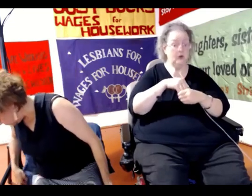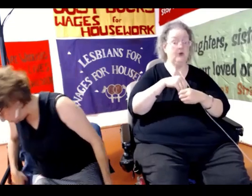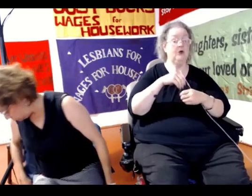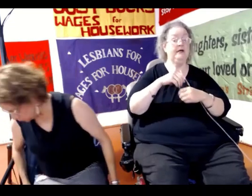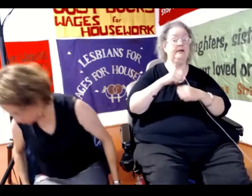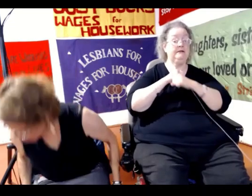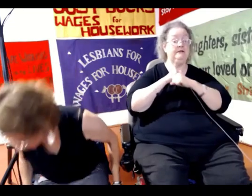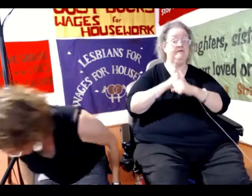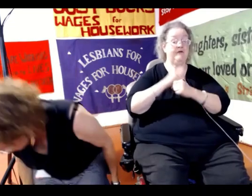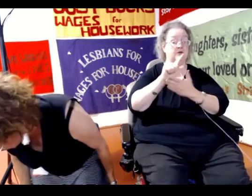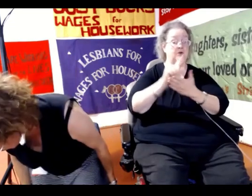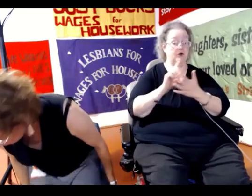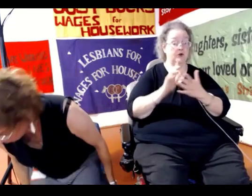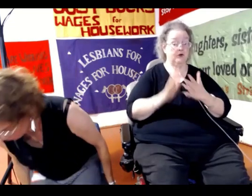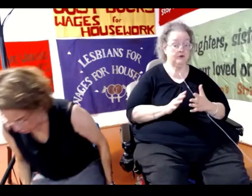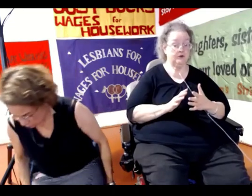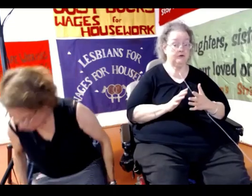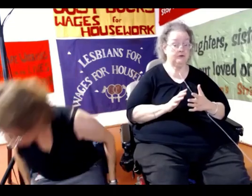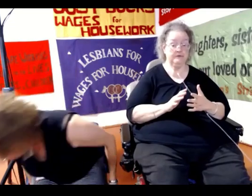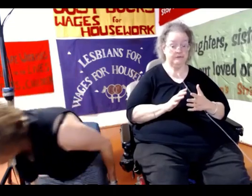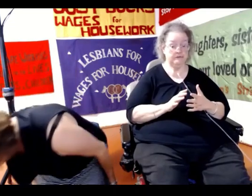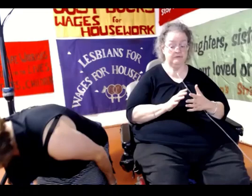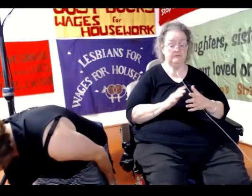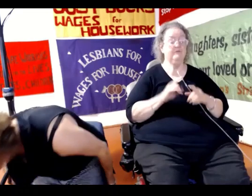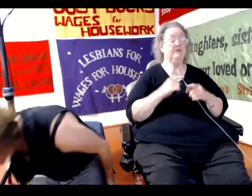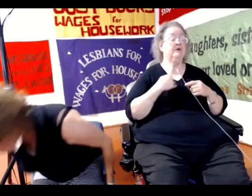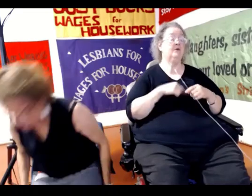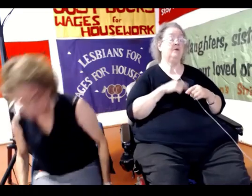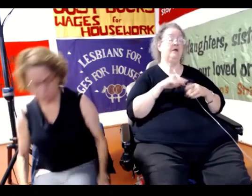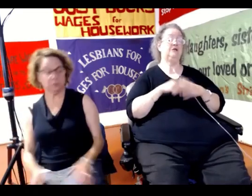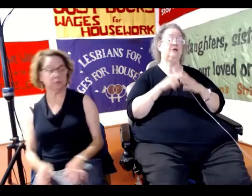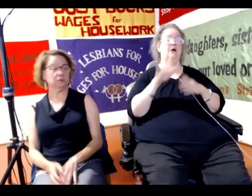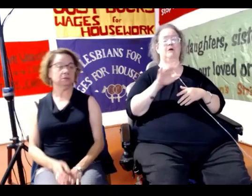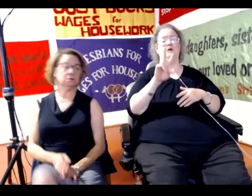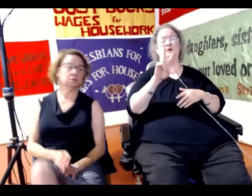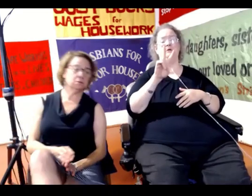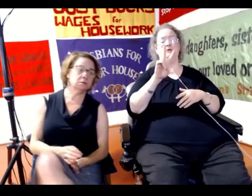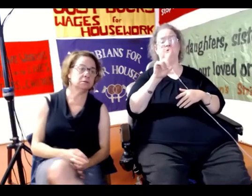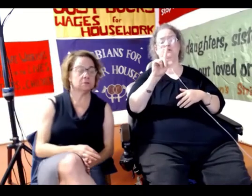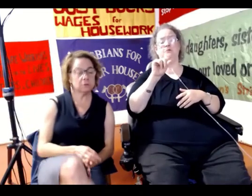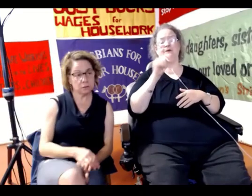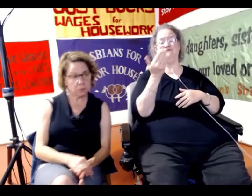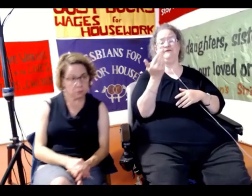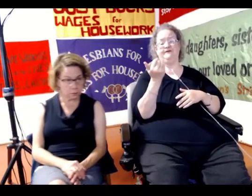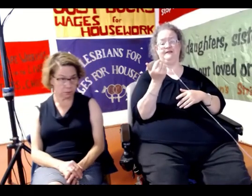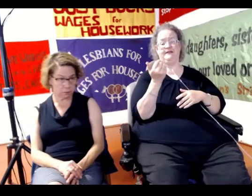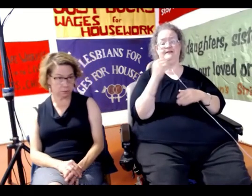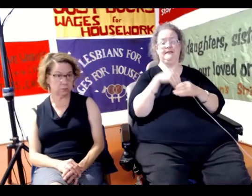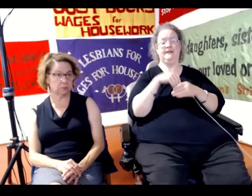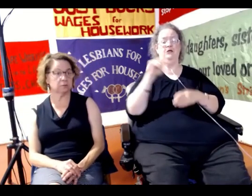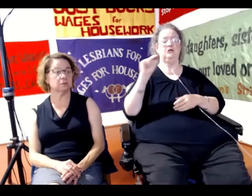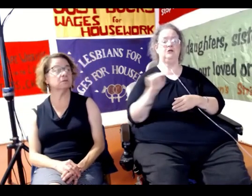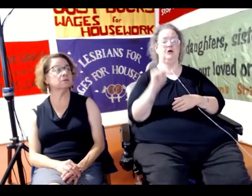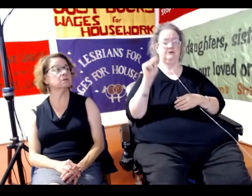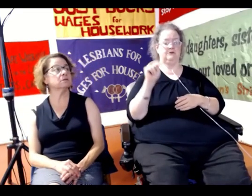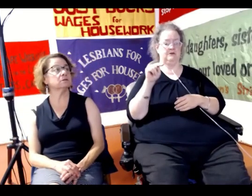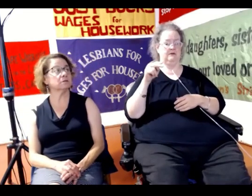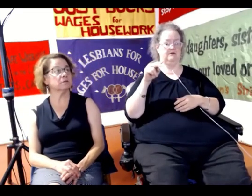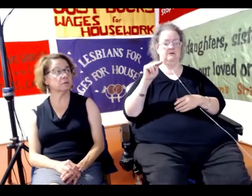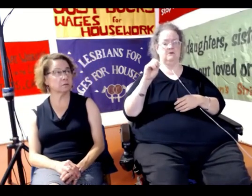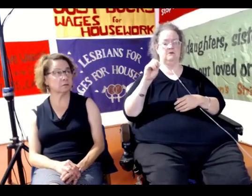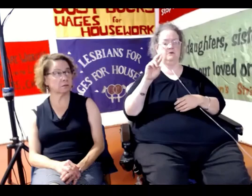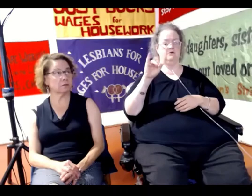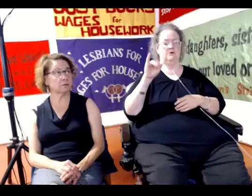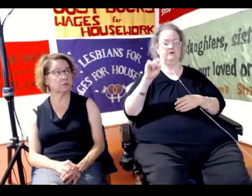We started in about 2015 in Norristown. The